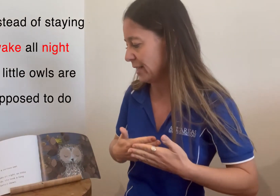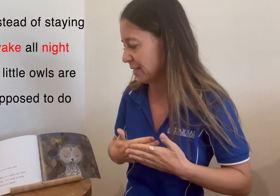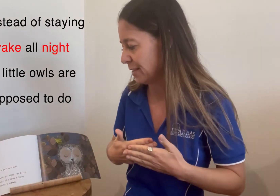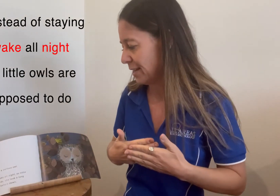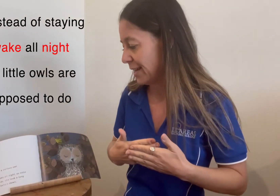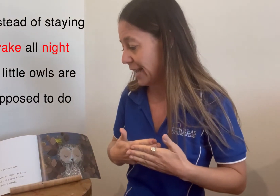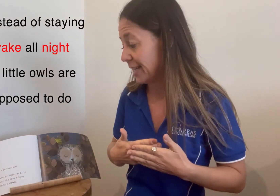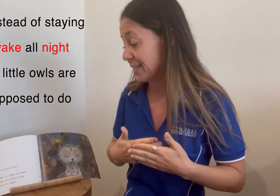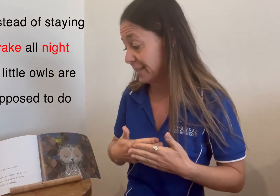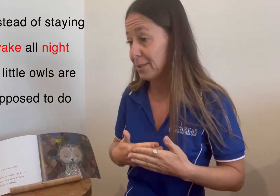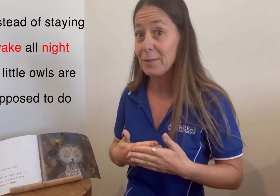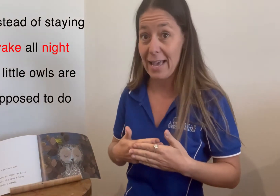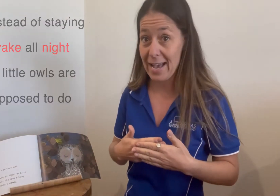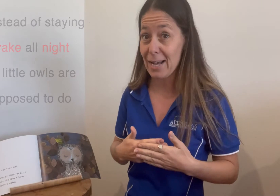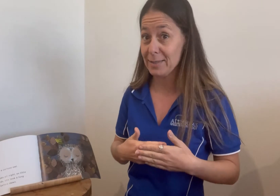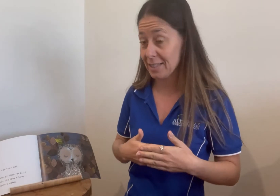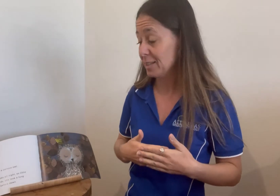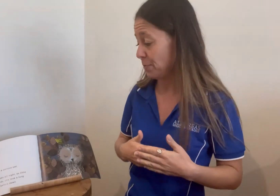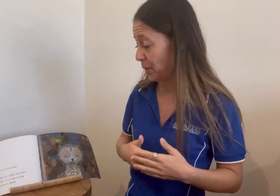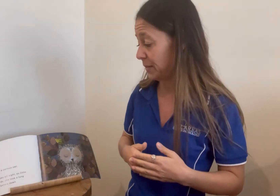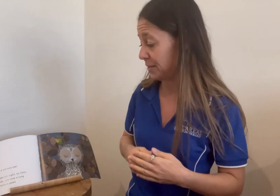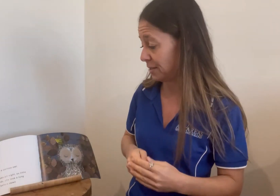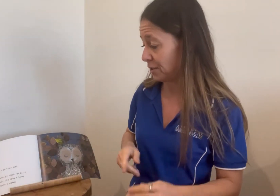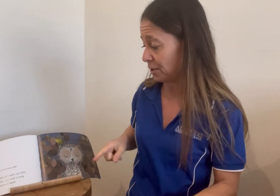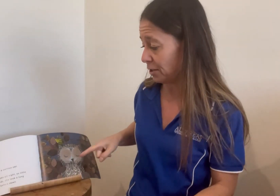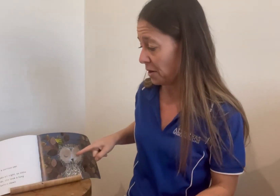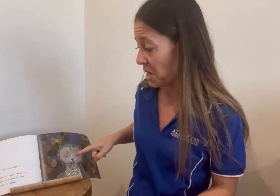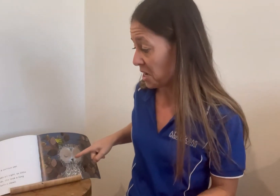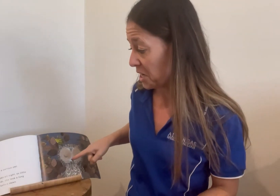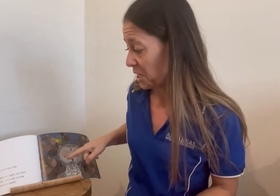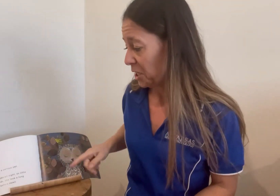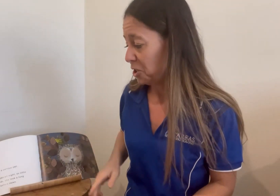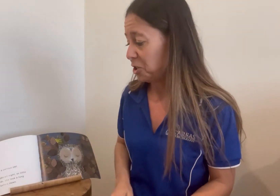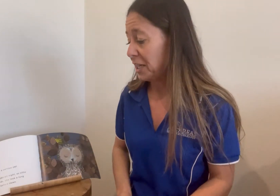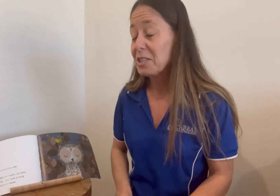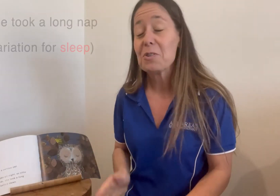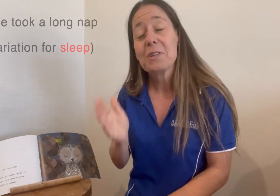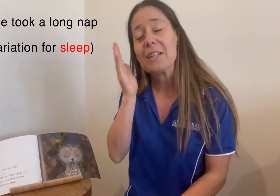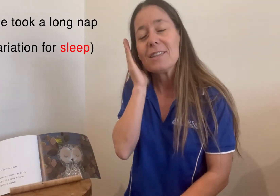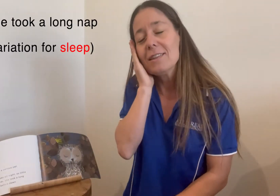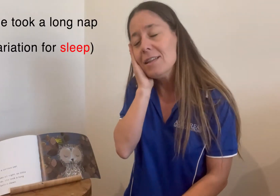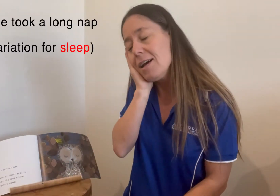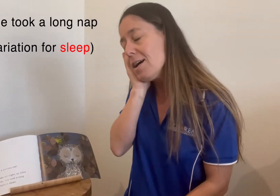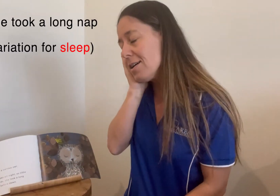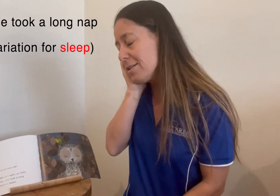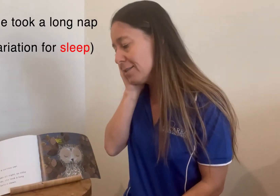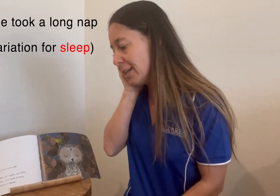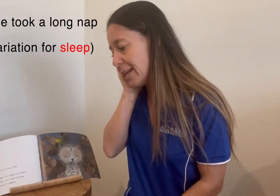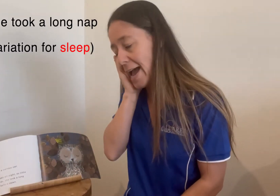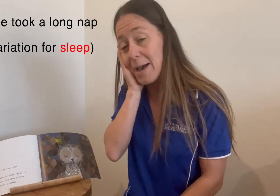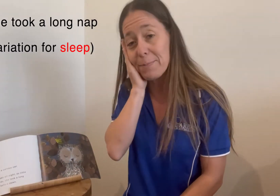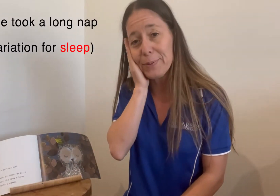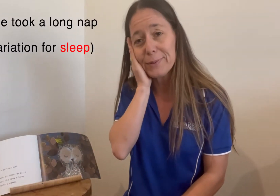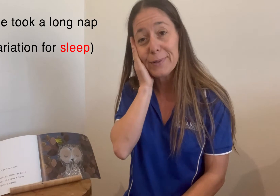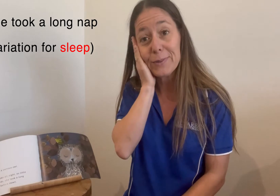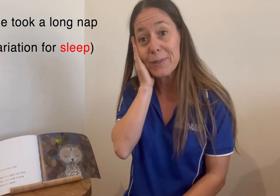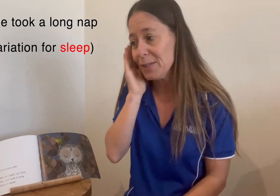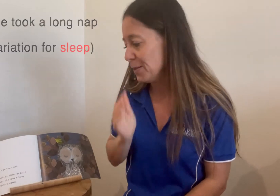as little owls are supposed to do, she took a long nap or a long